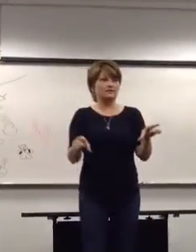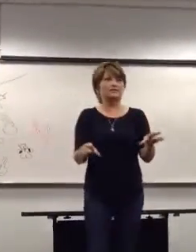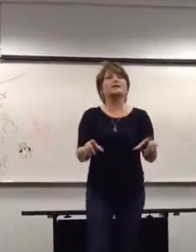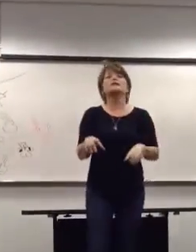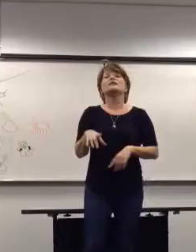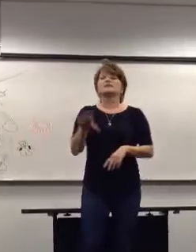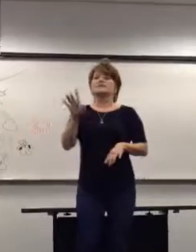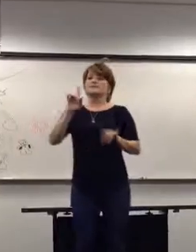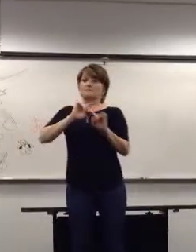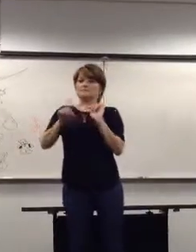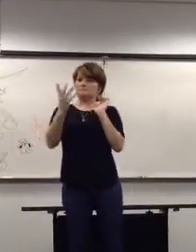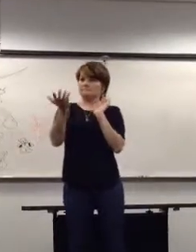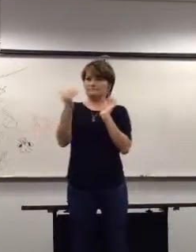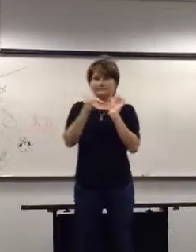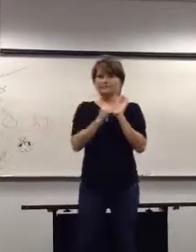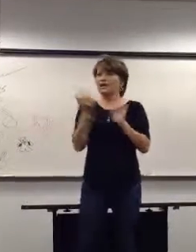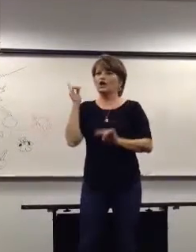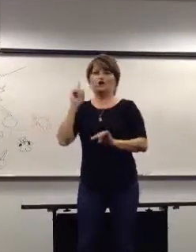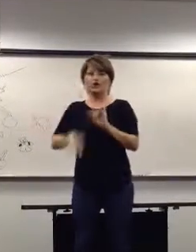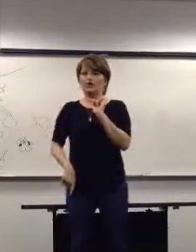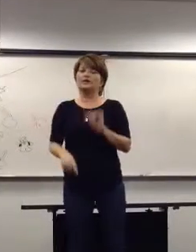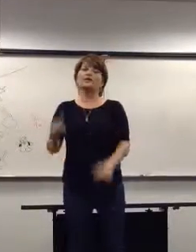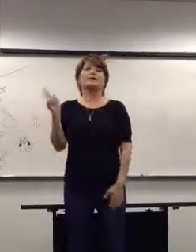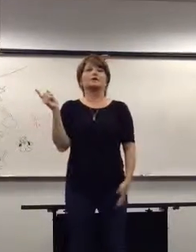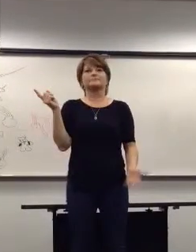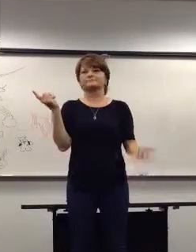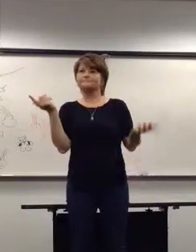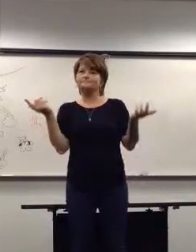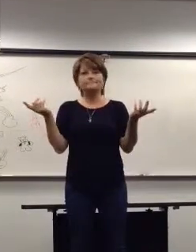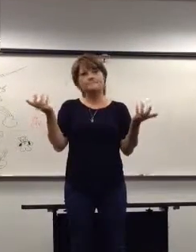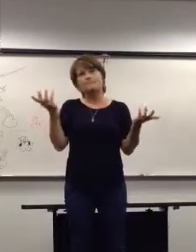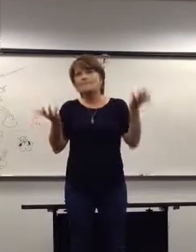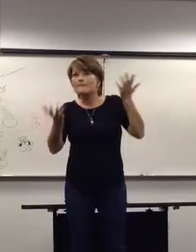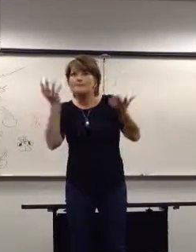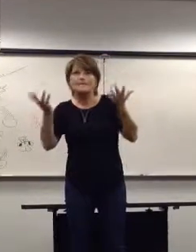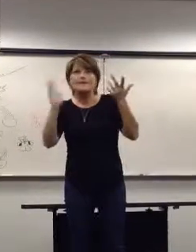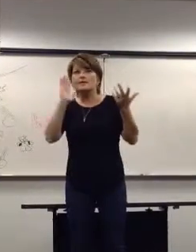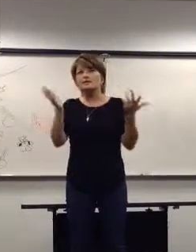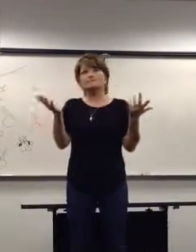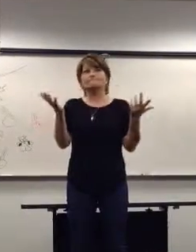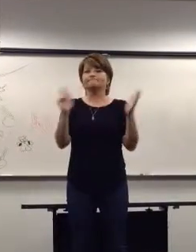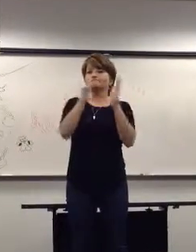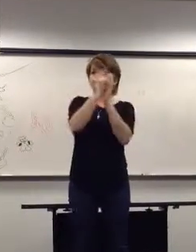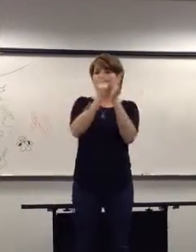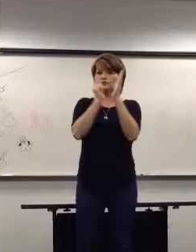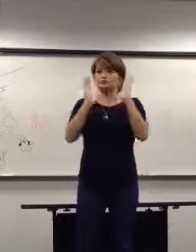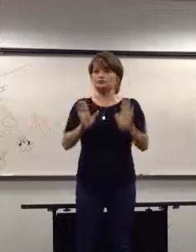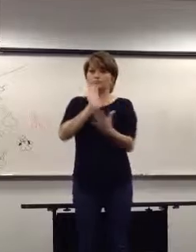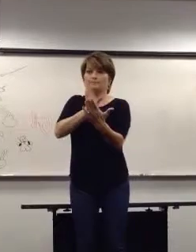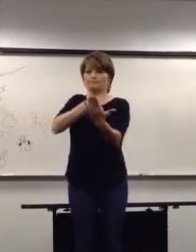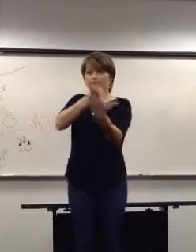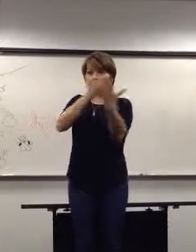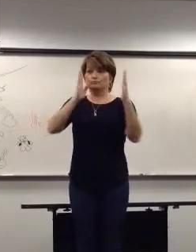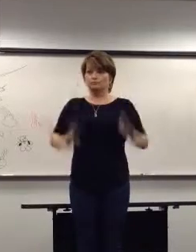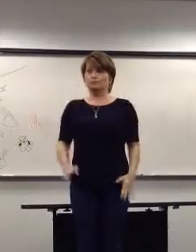Russian. There were four different languages going on at the same time. So, again, I just want to stress that,